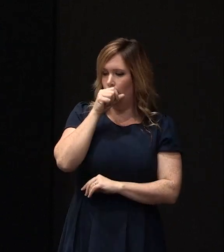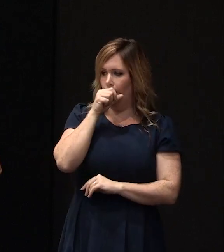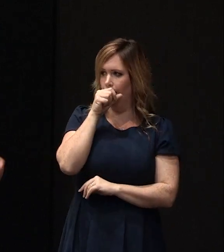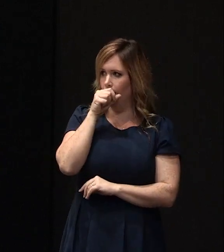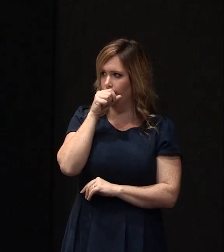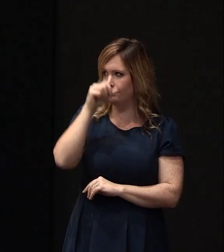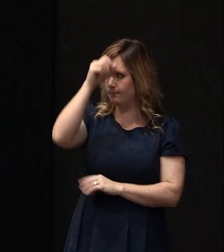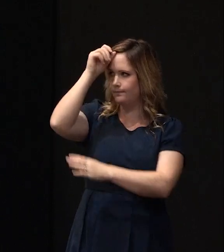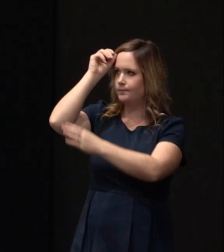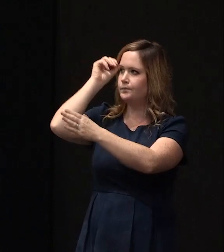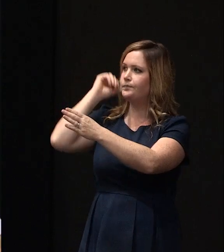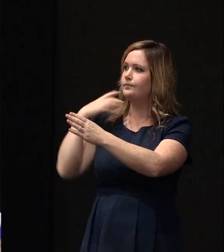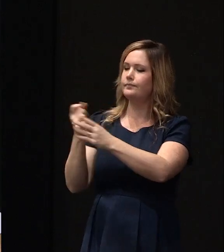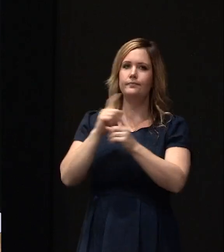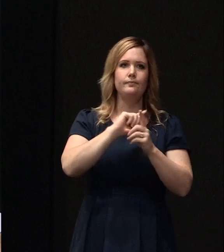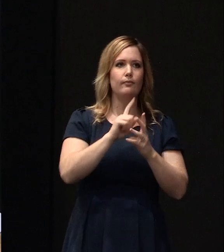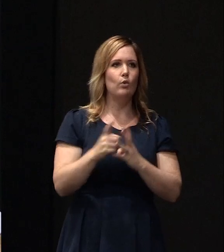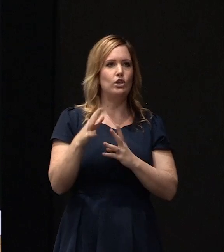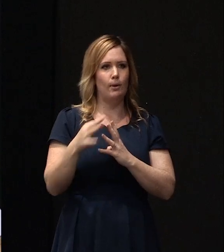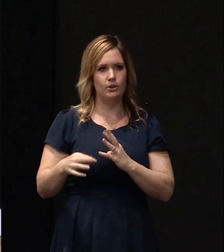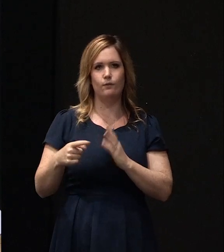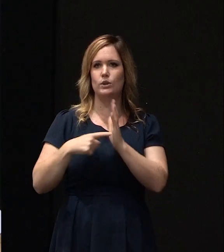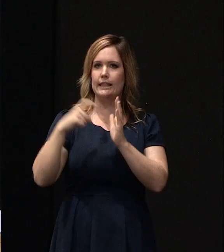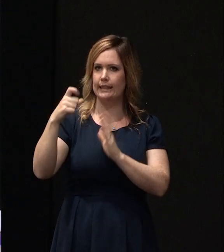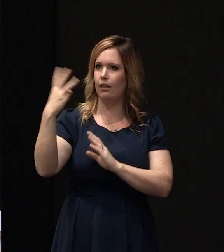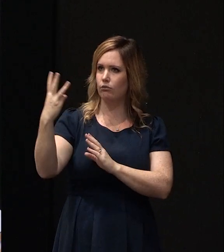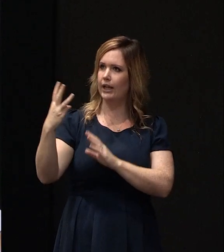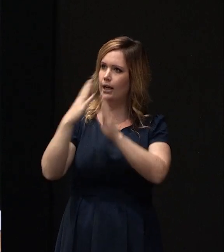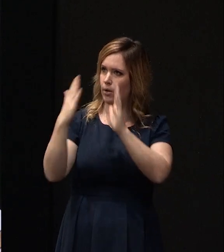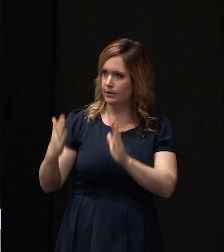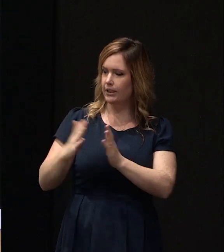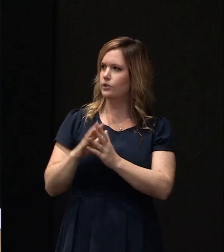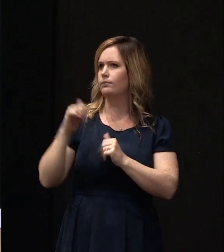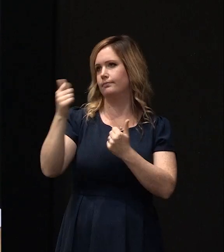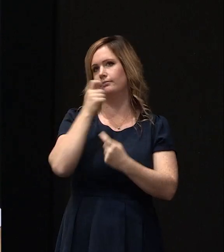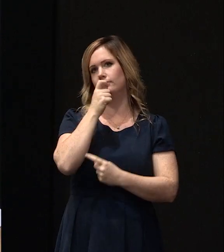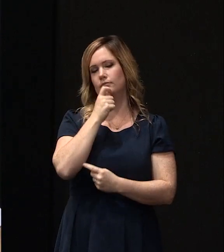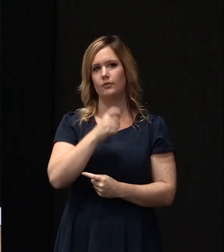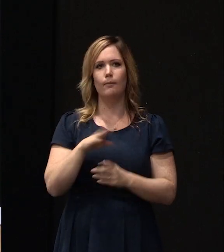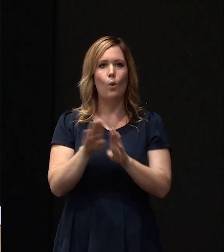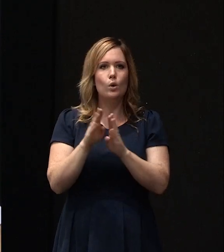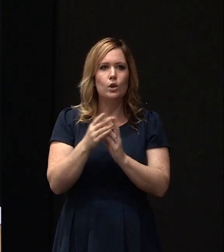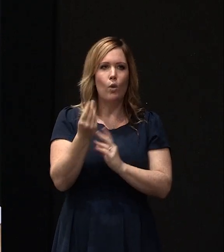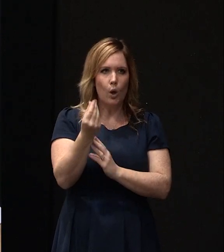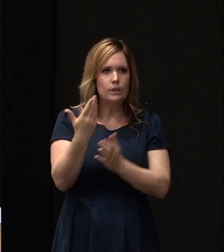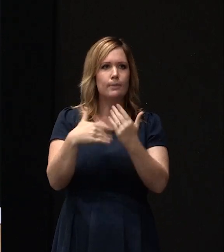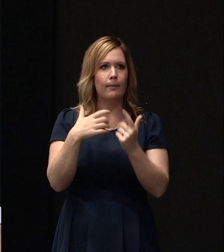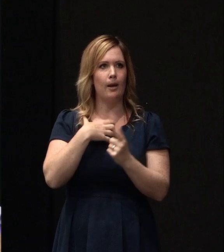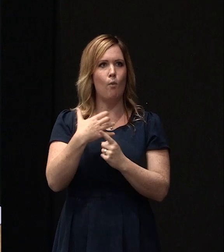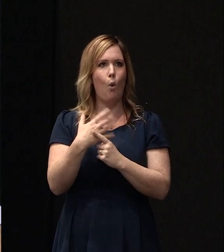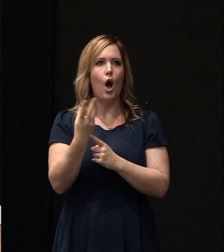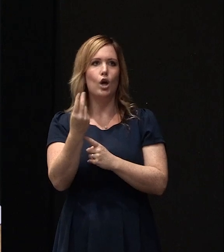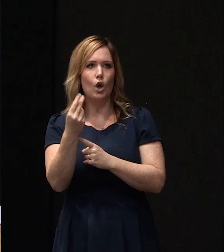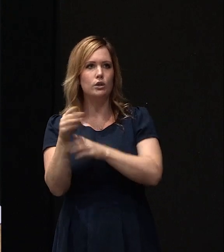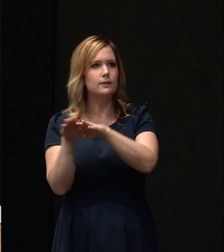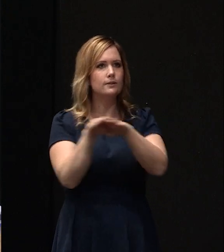options now for TC3 property. So that's the good news. And the cost is actually getting closer and closer to being cost neutral with